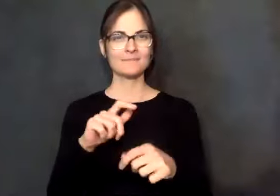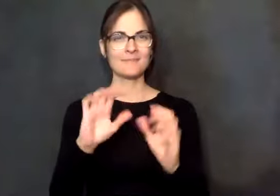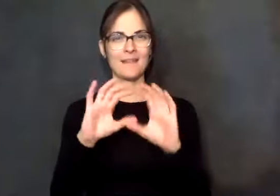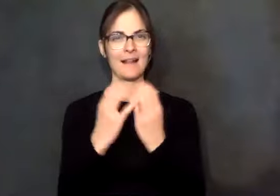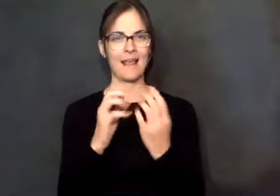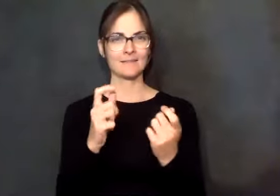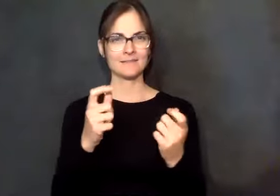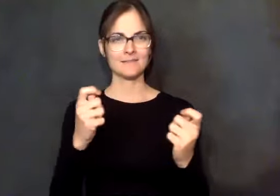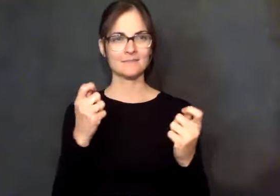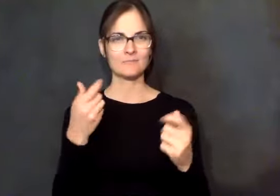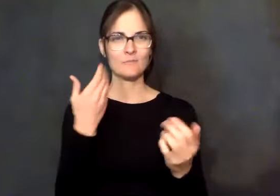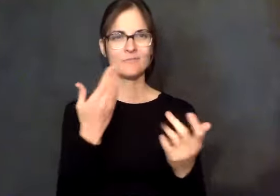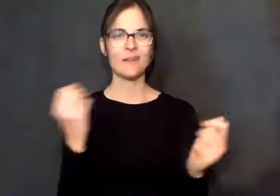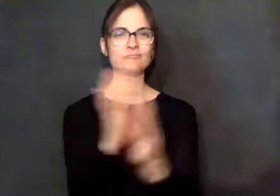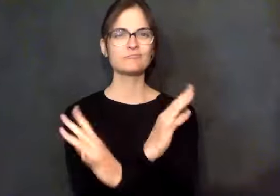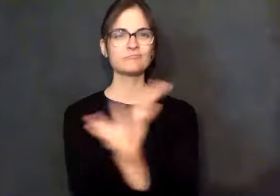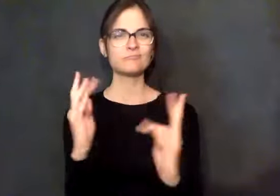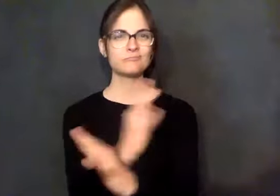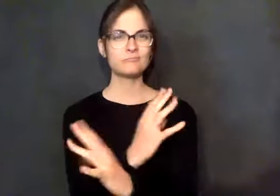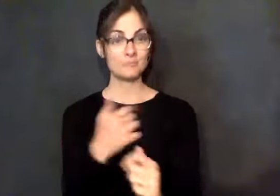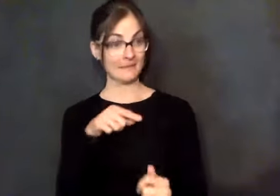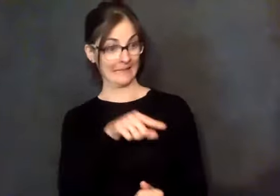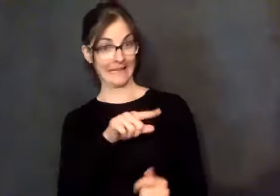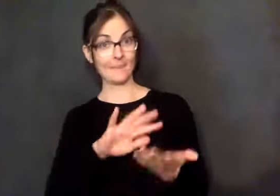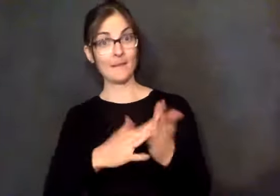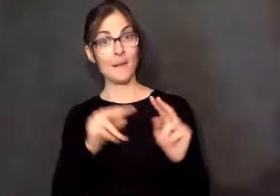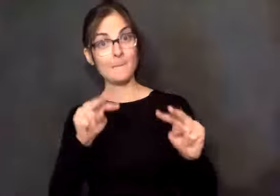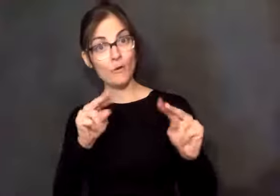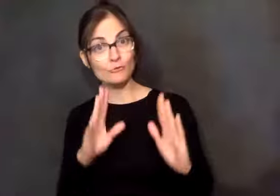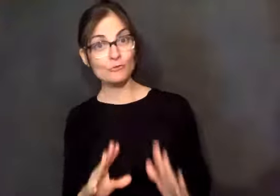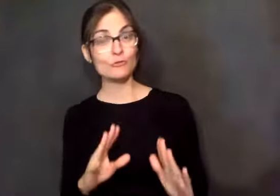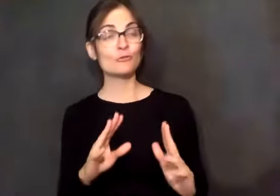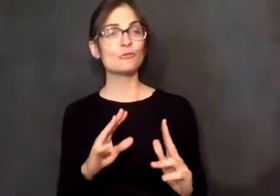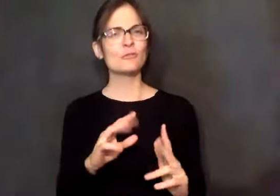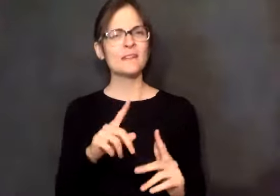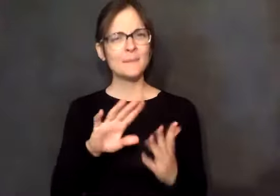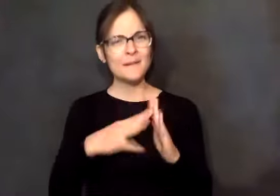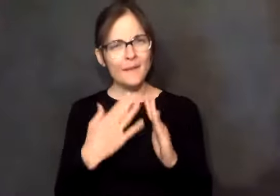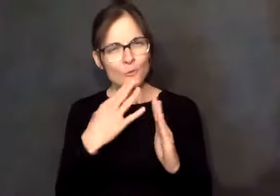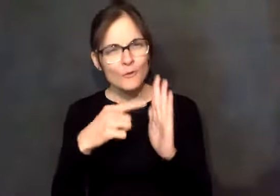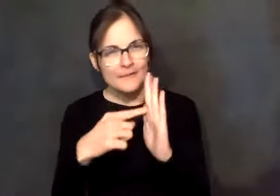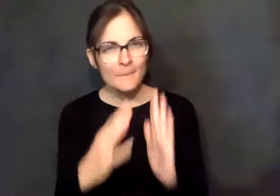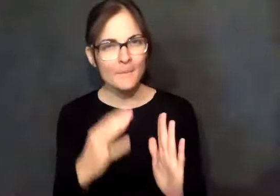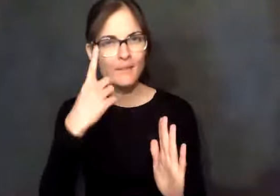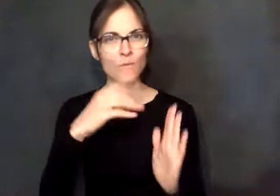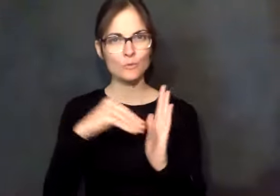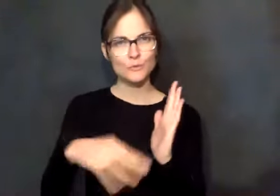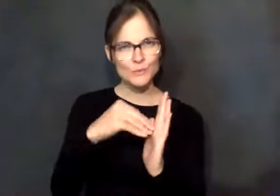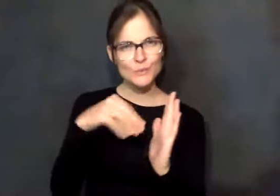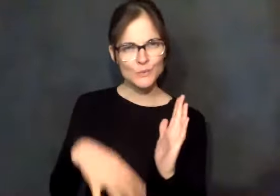not a bad example for his students. And all of a sudden, the principal or assistant principal one,